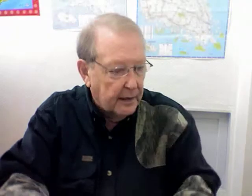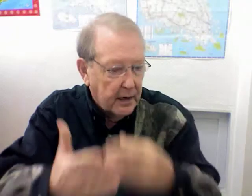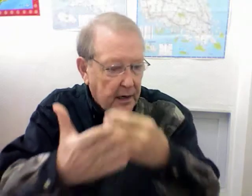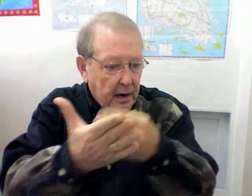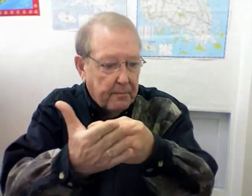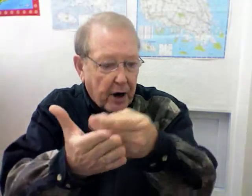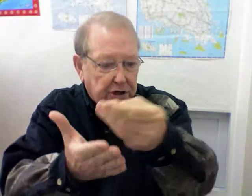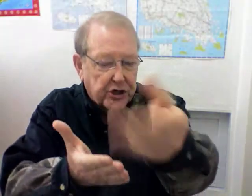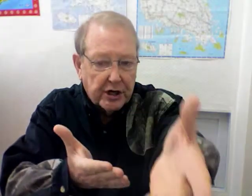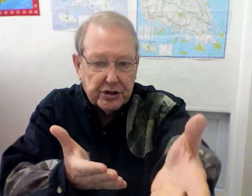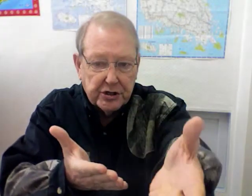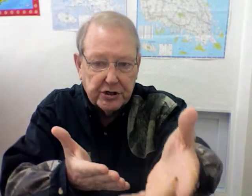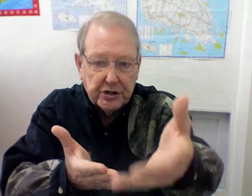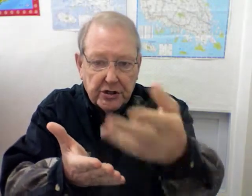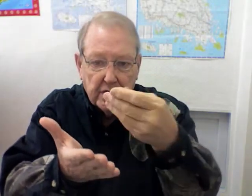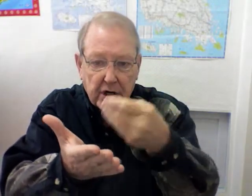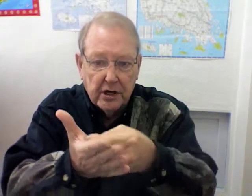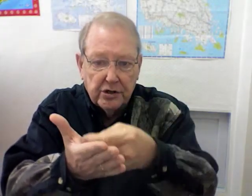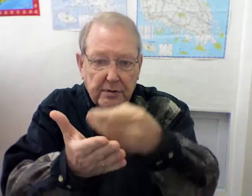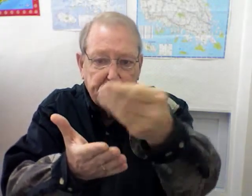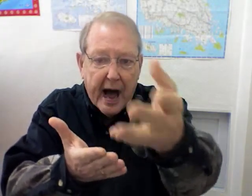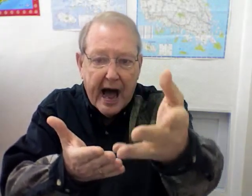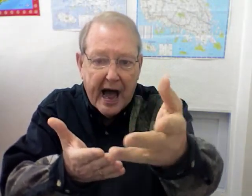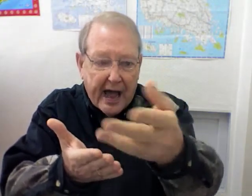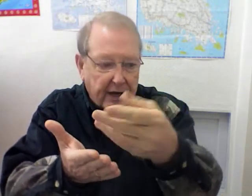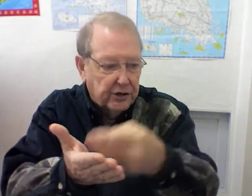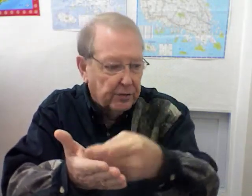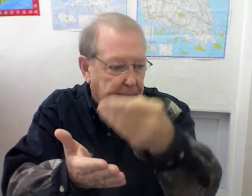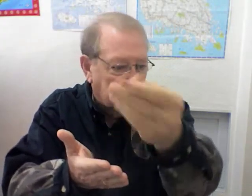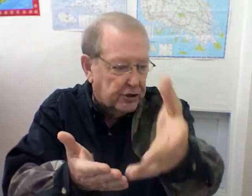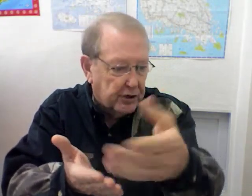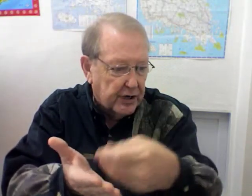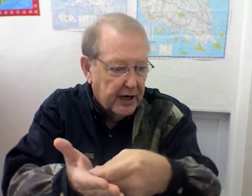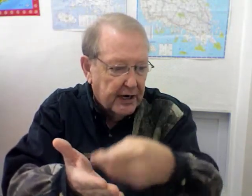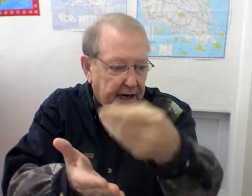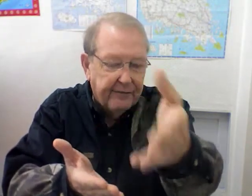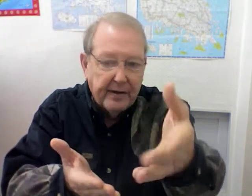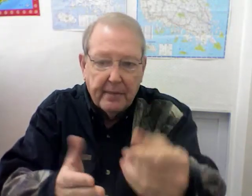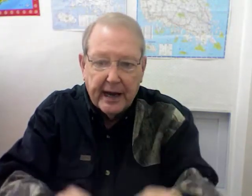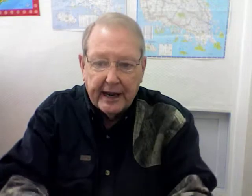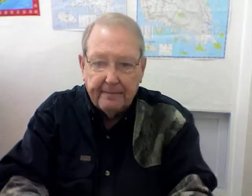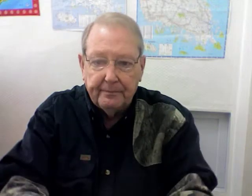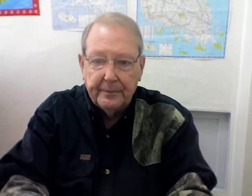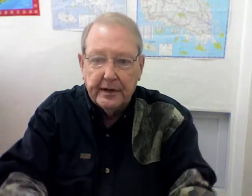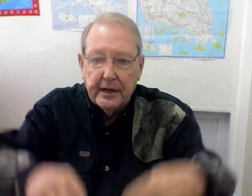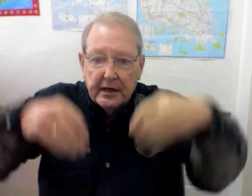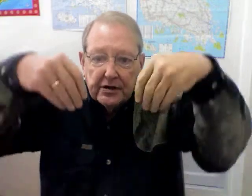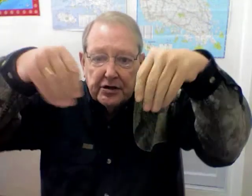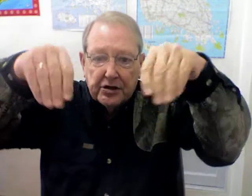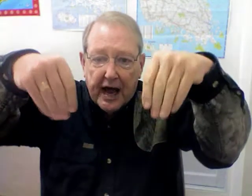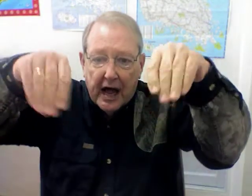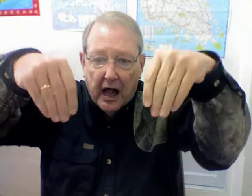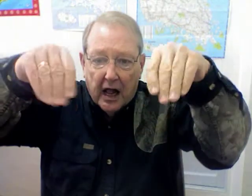Purchase. To buy. To purchase. Give them money. Sell.